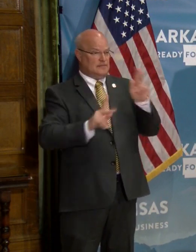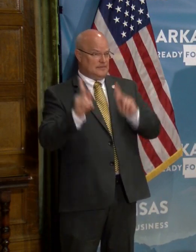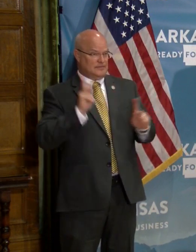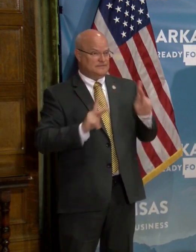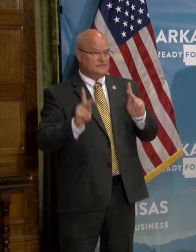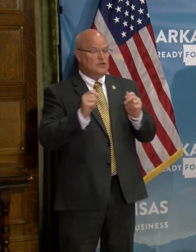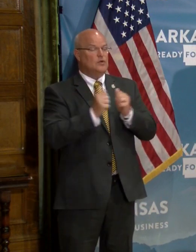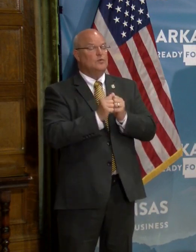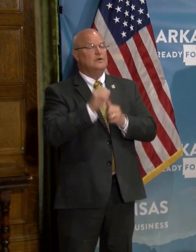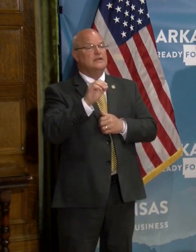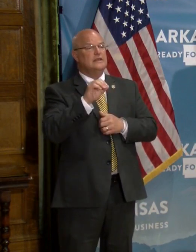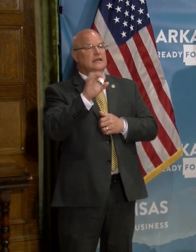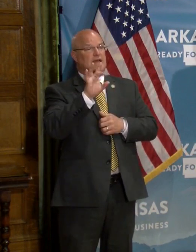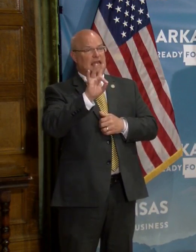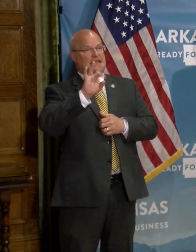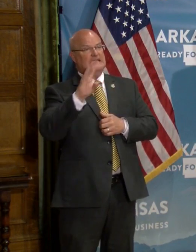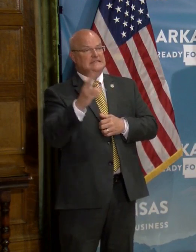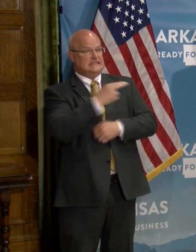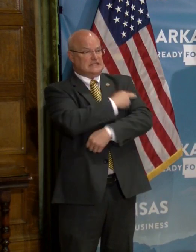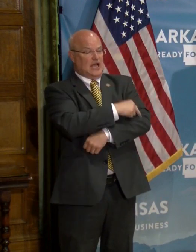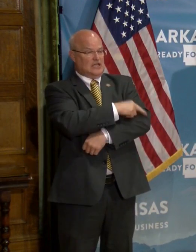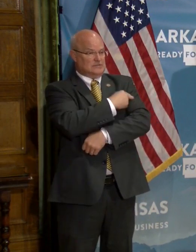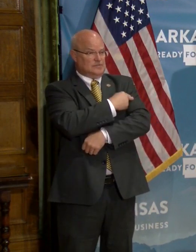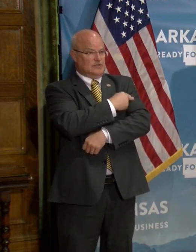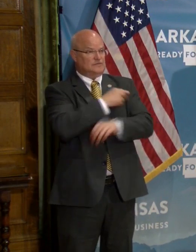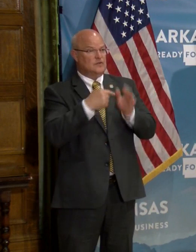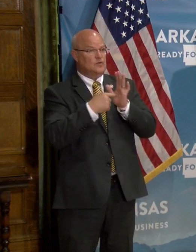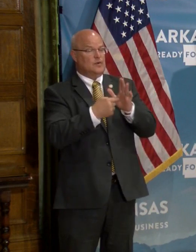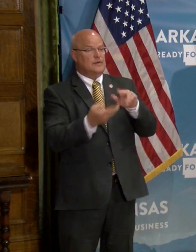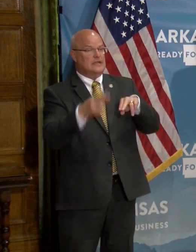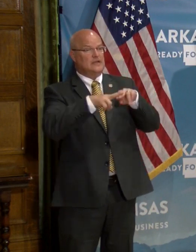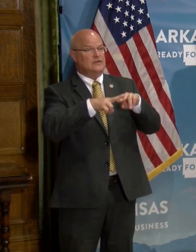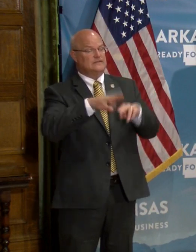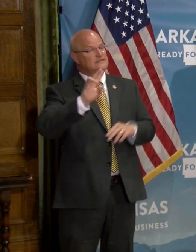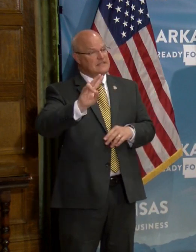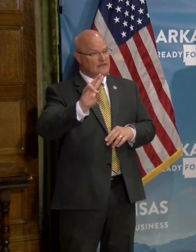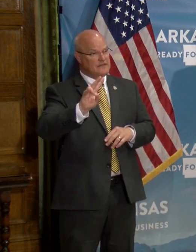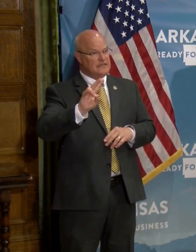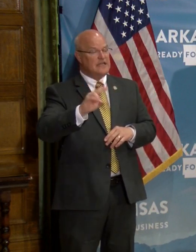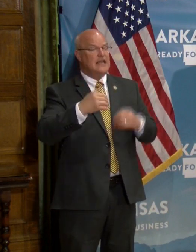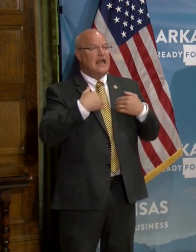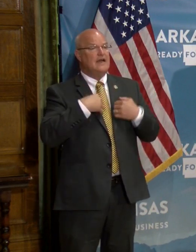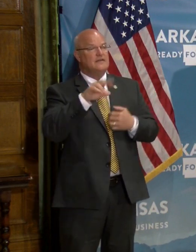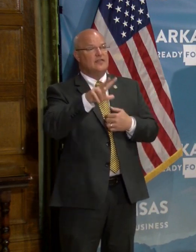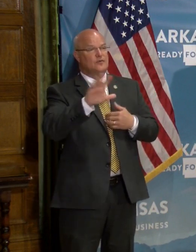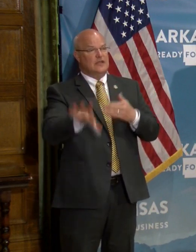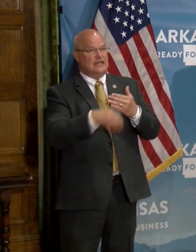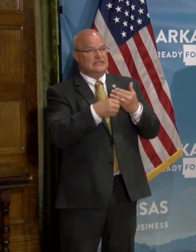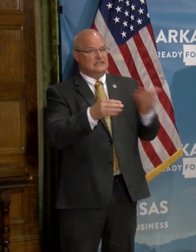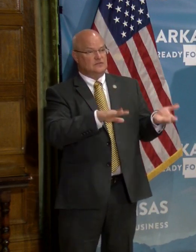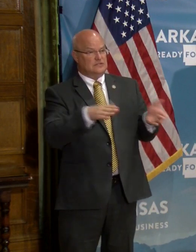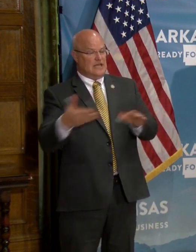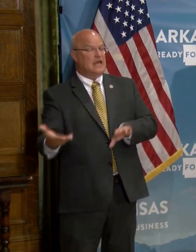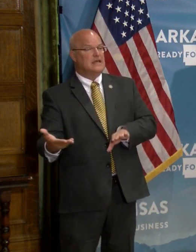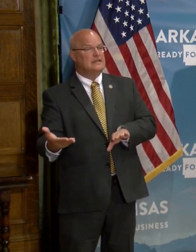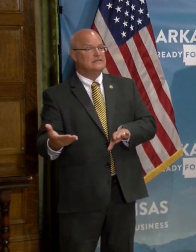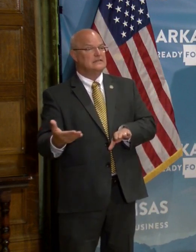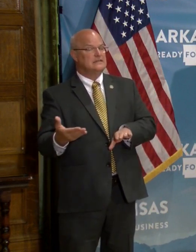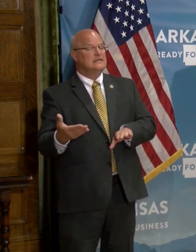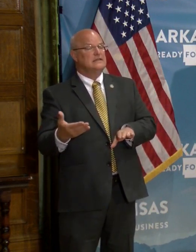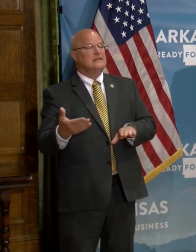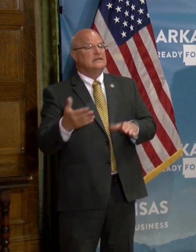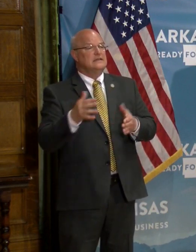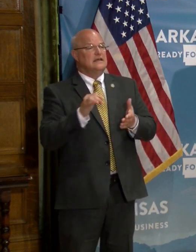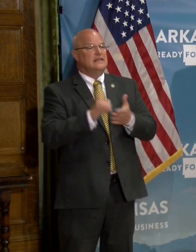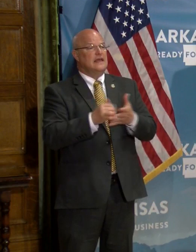with 86 hospitalized that represent an increase of seven. And we have three additional deaths that